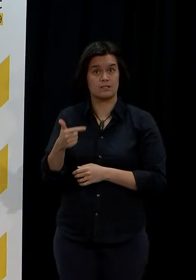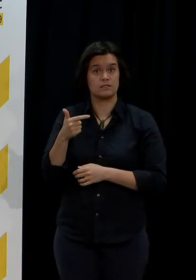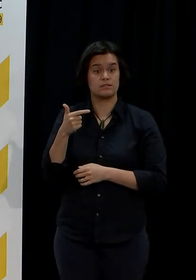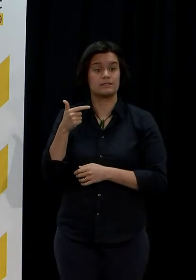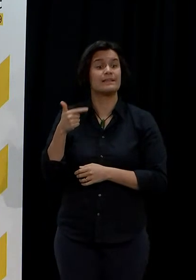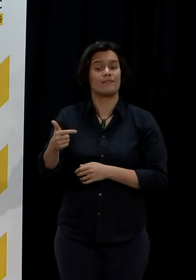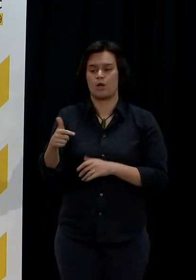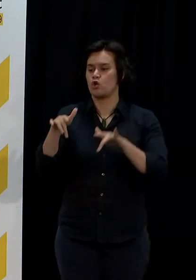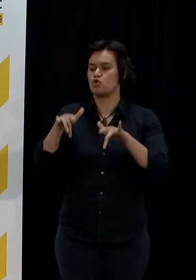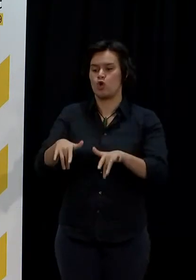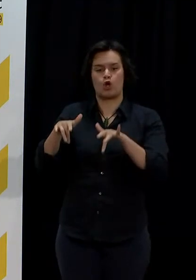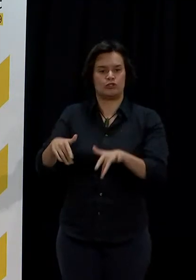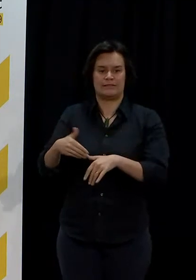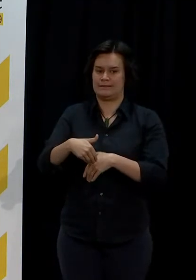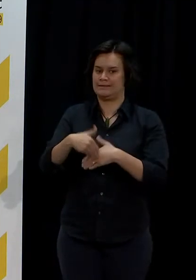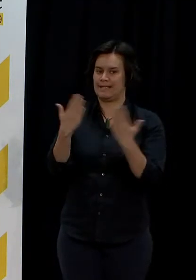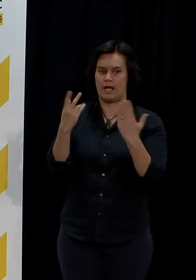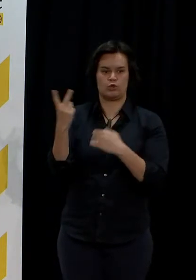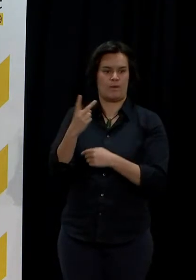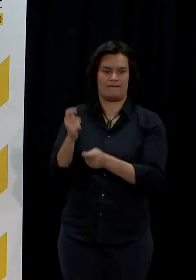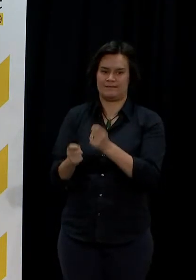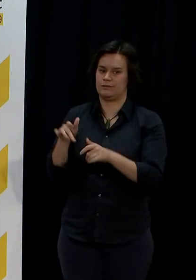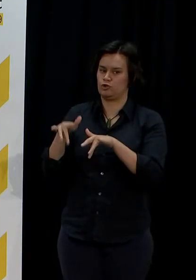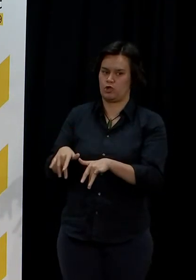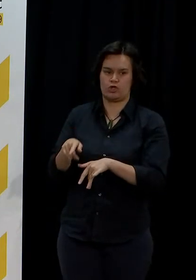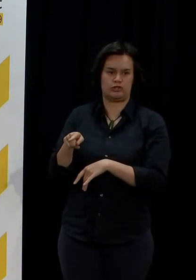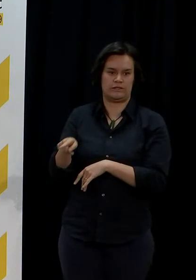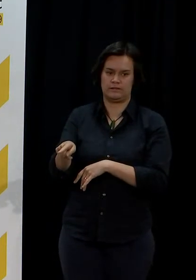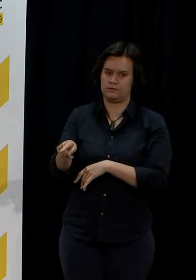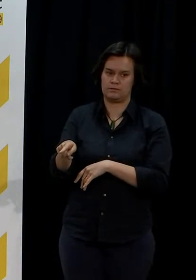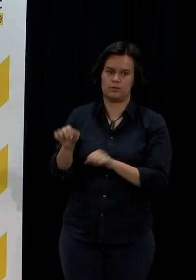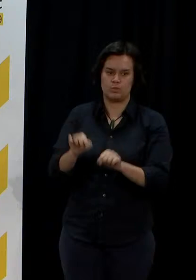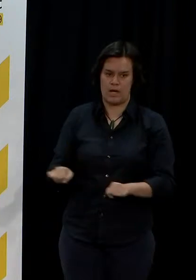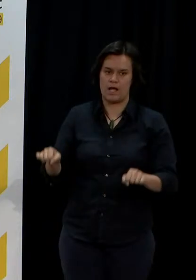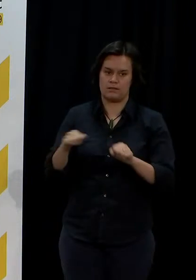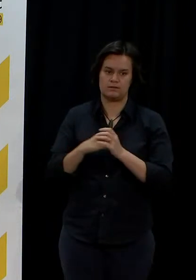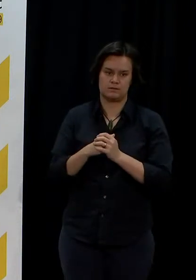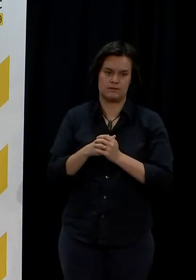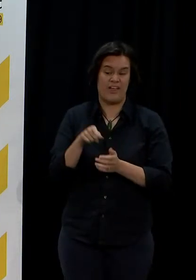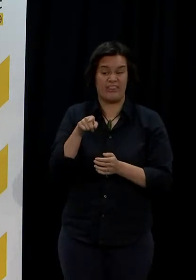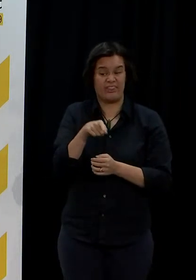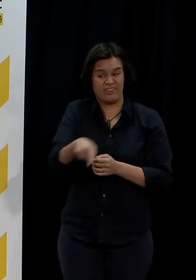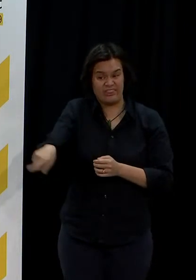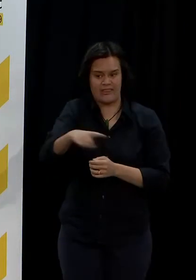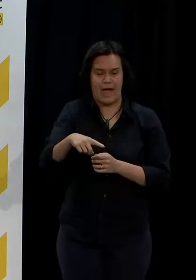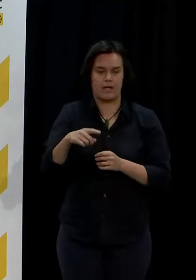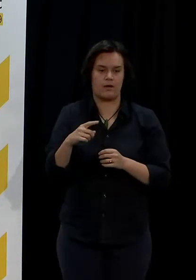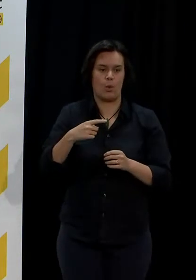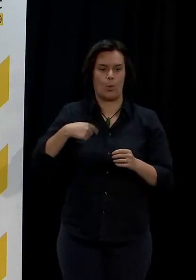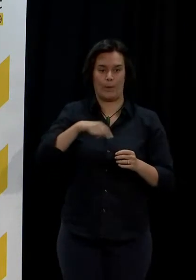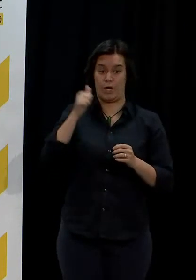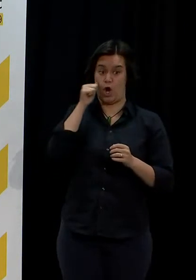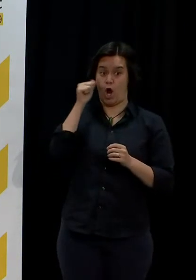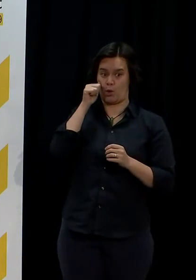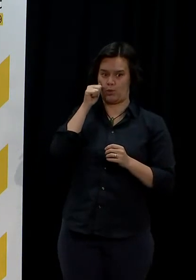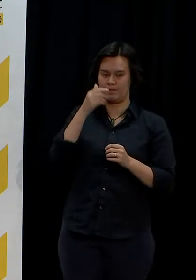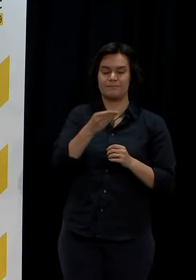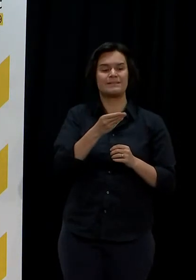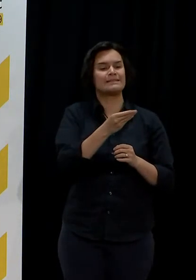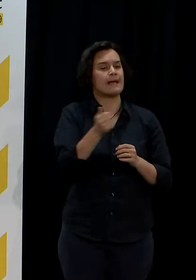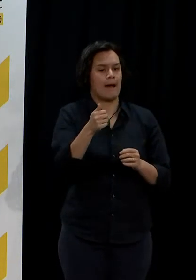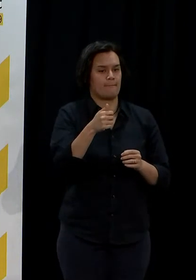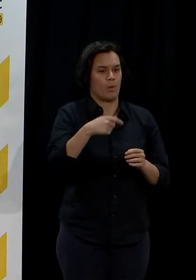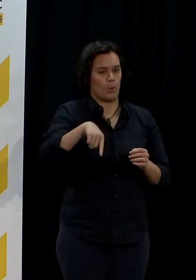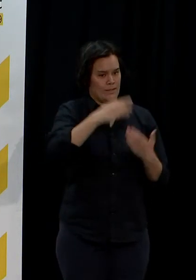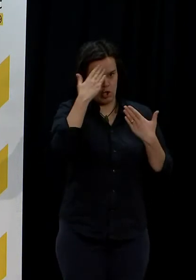not due their day 12 test. But I would just caution that those are the contacts that we, of course, know about. So we don't base every alert level